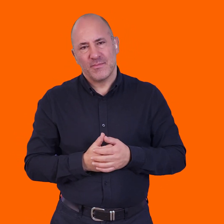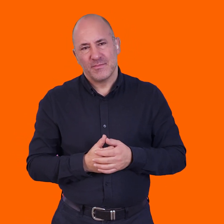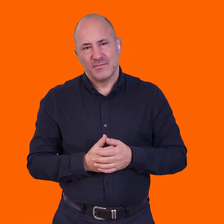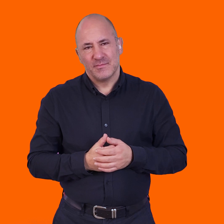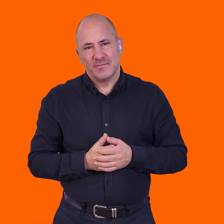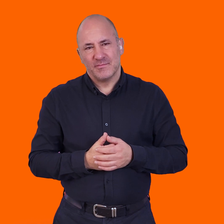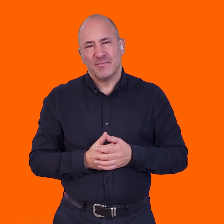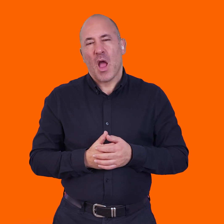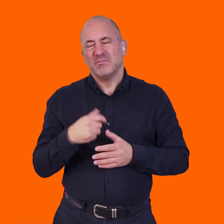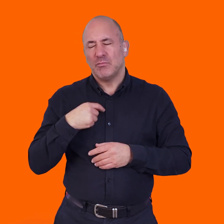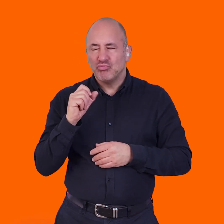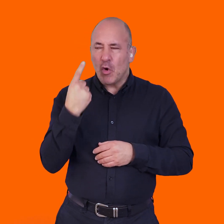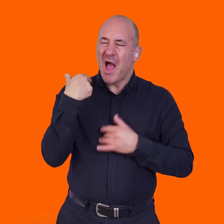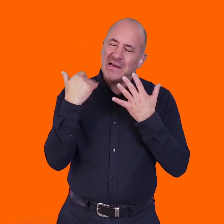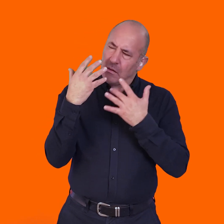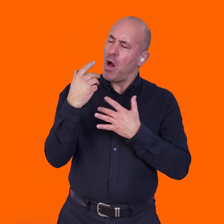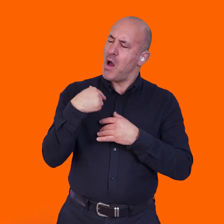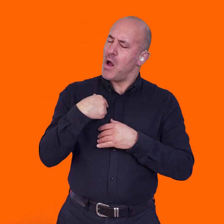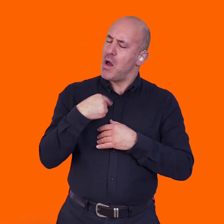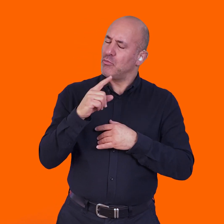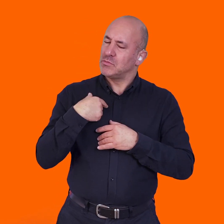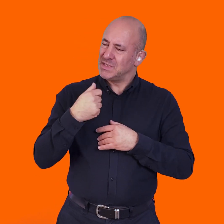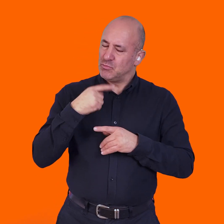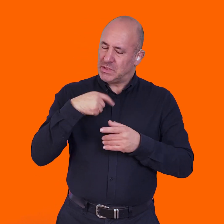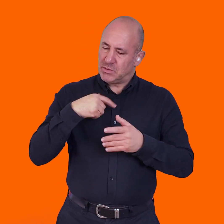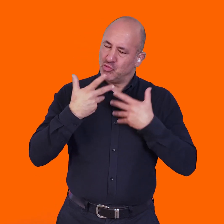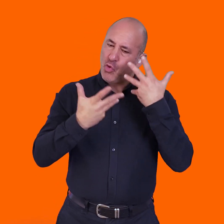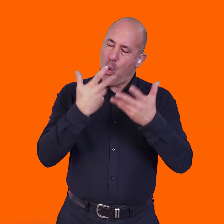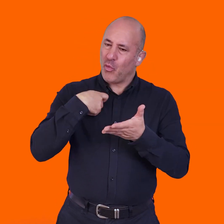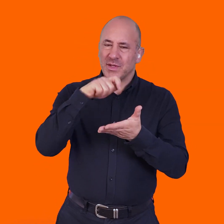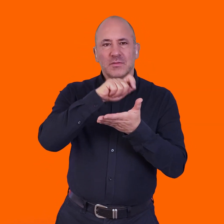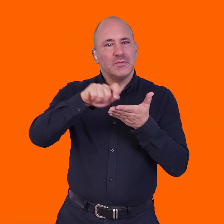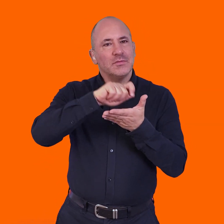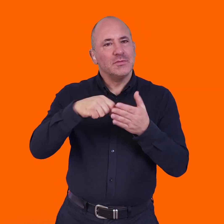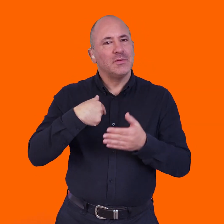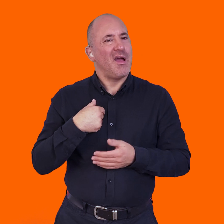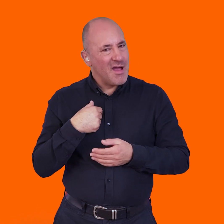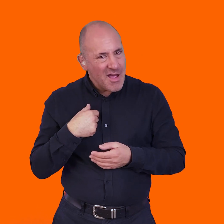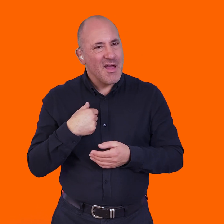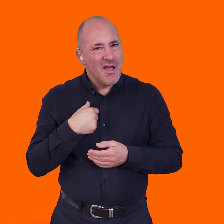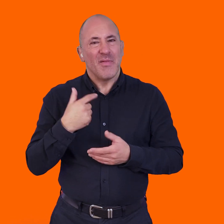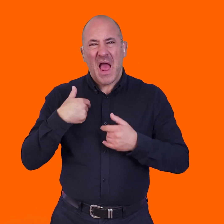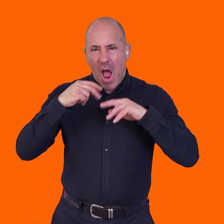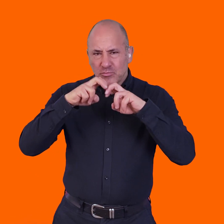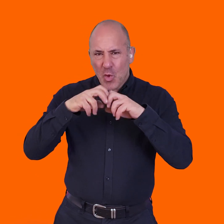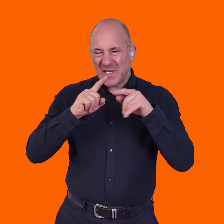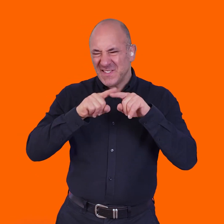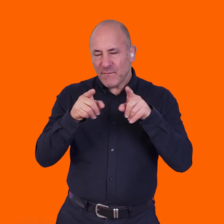moment. But I realise that what I do is I write stories. Right. And then I explore different ways to tell those stories, and I think that